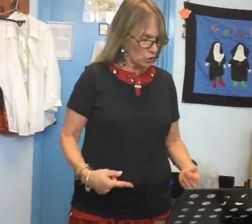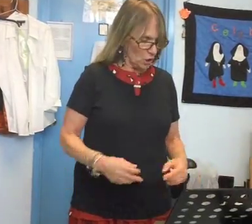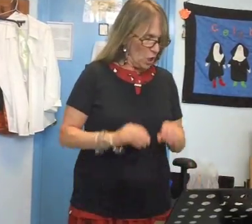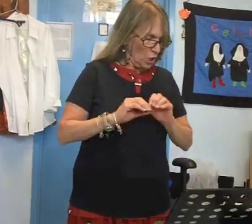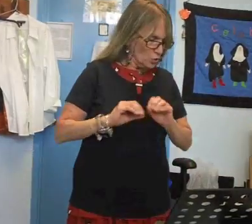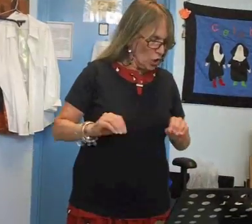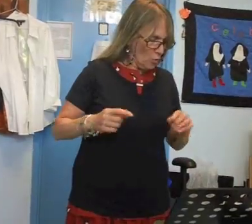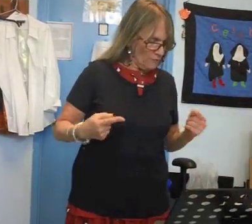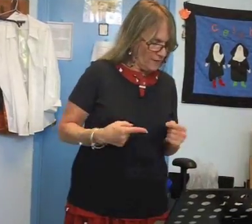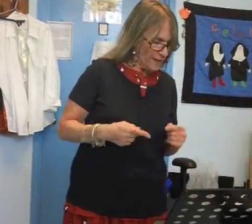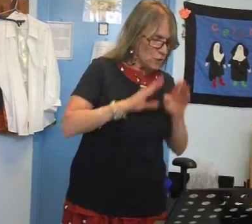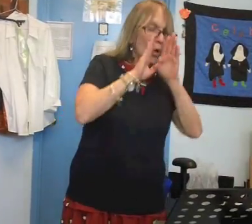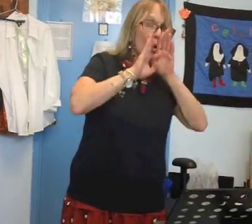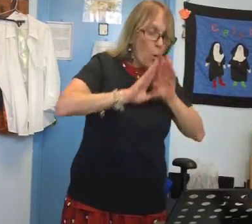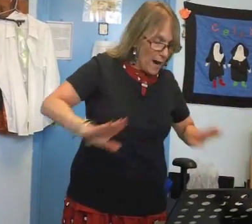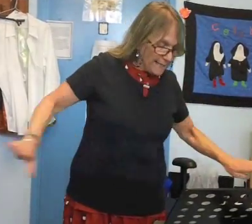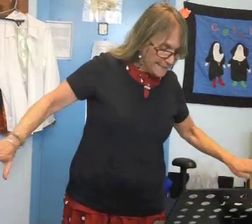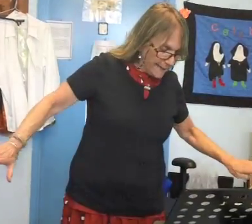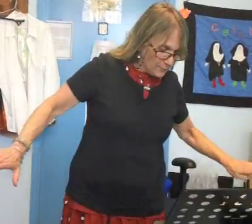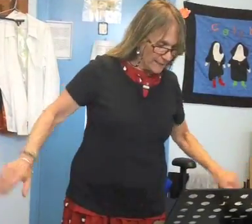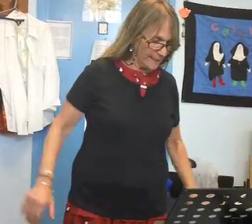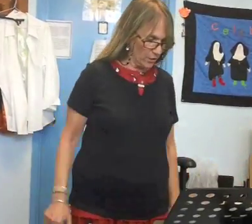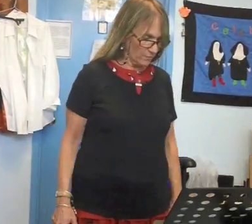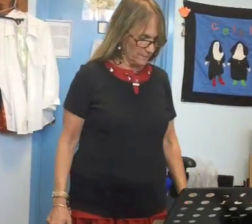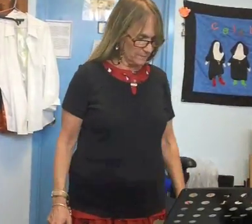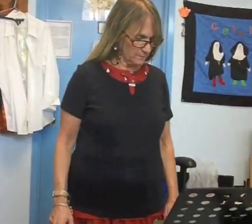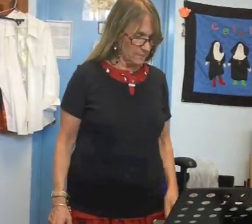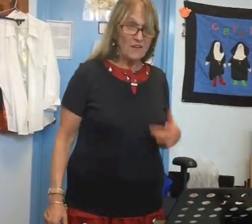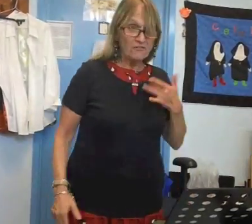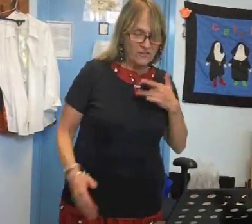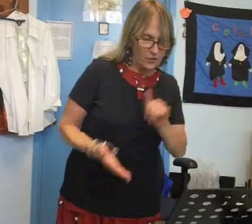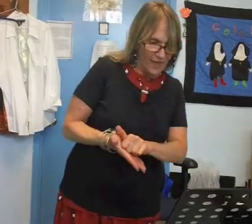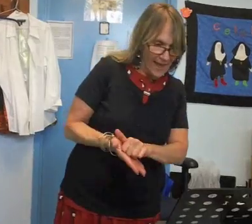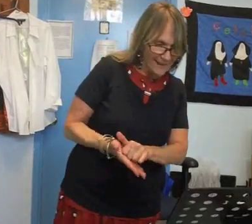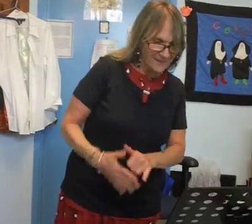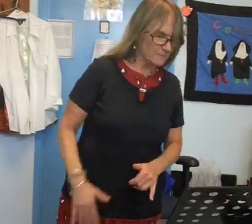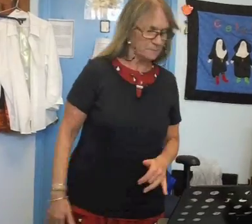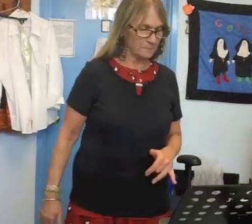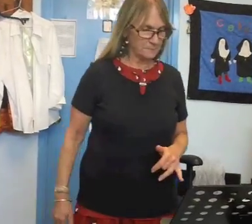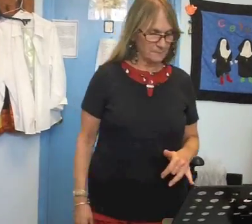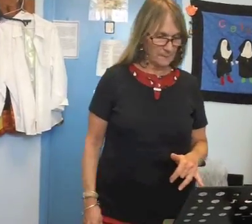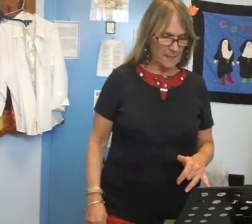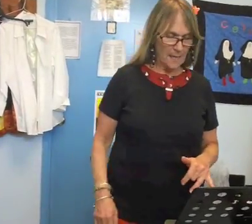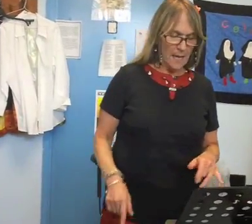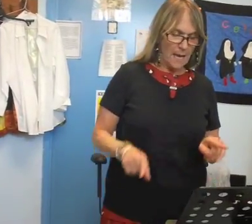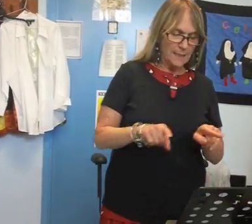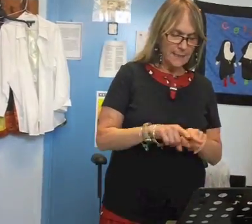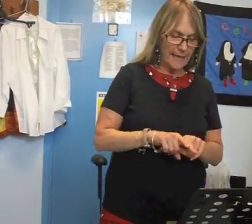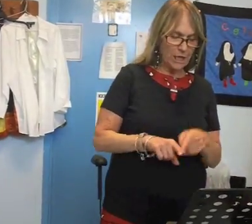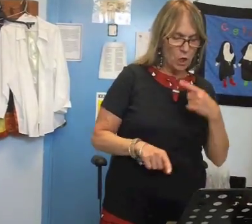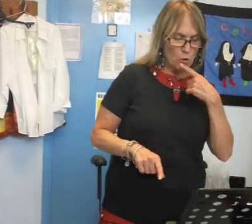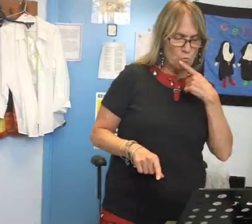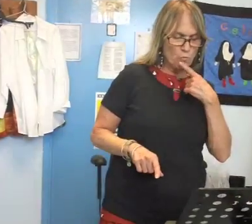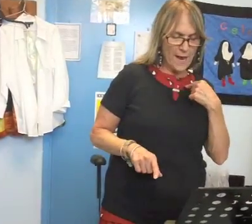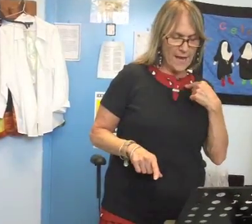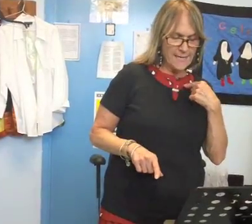no offense quiet down in there feel that like red